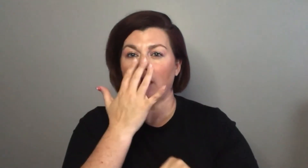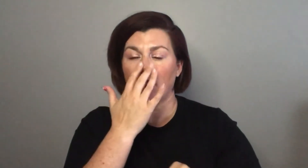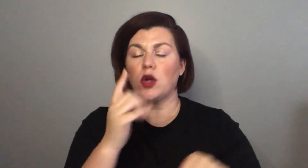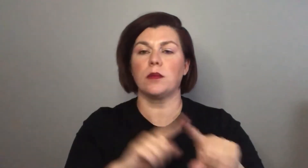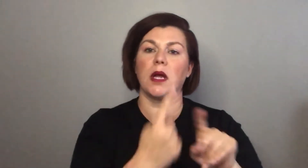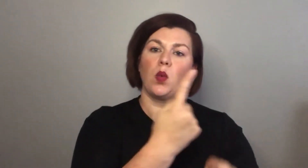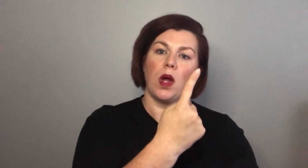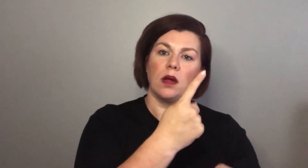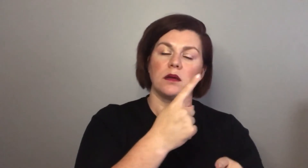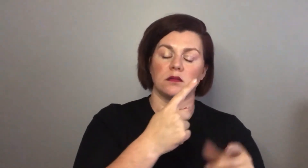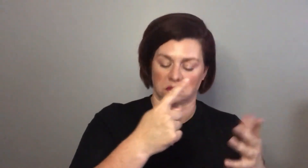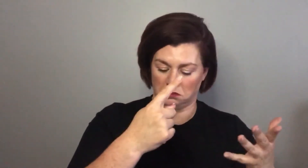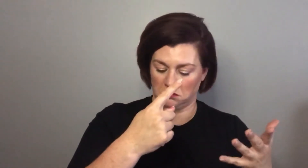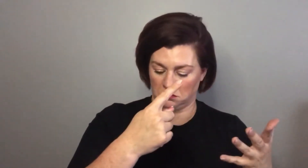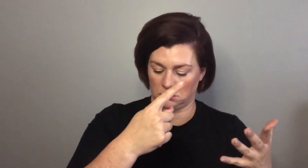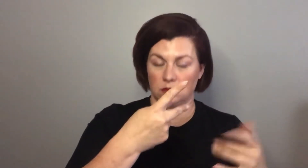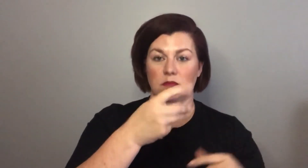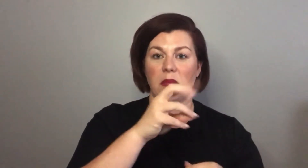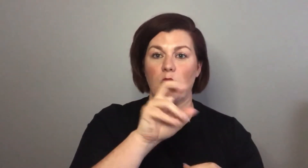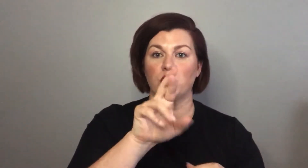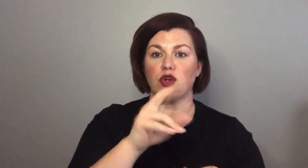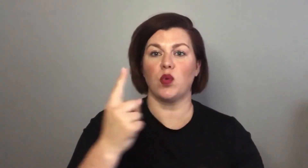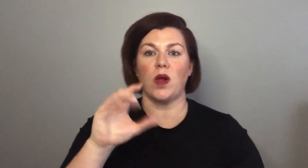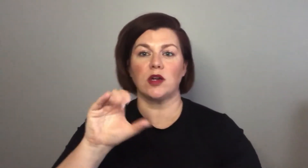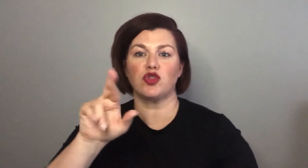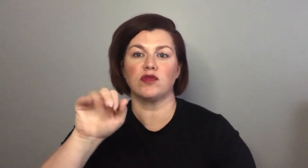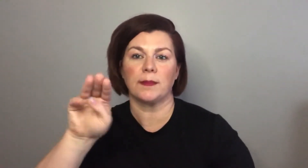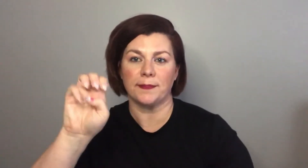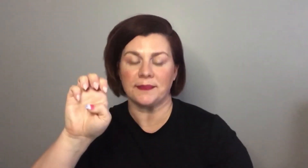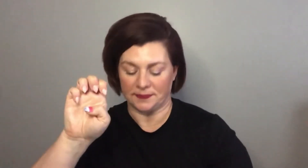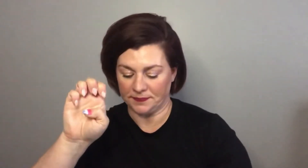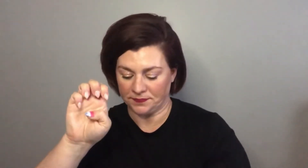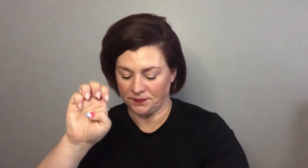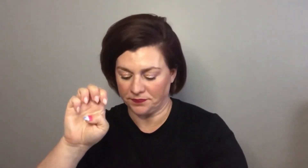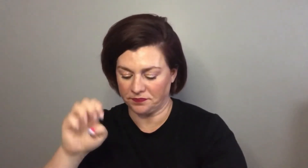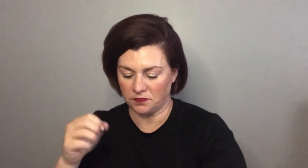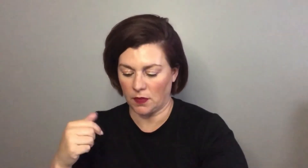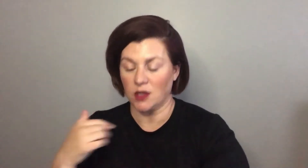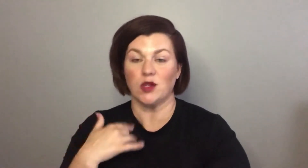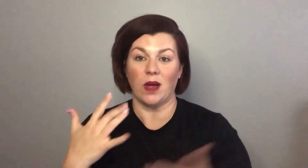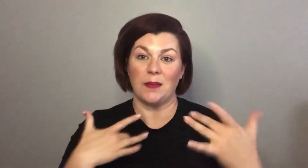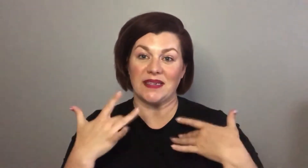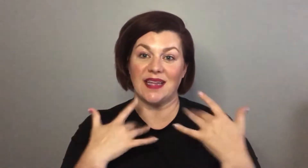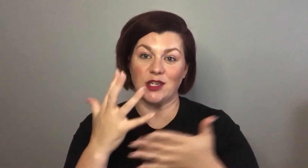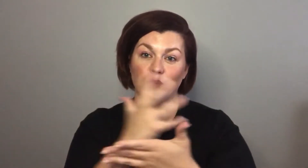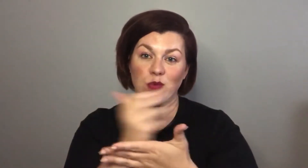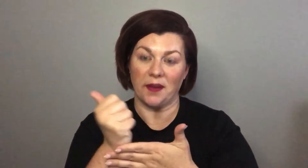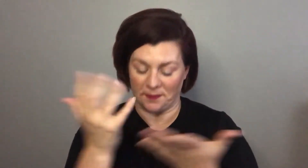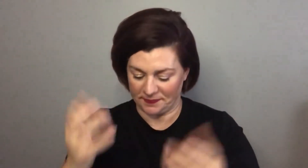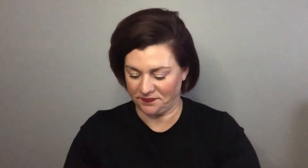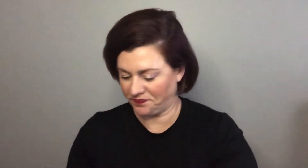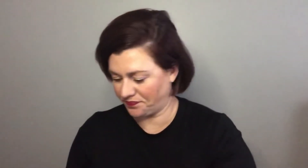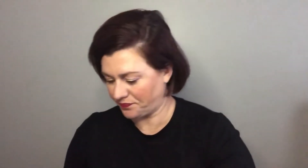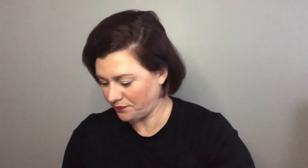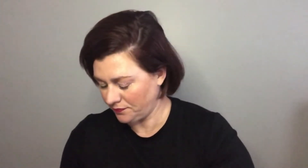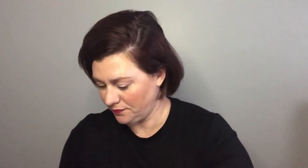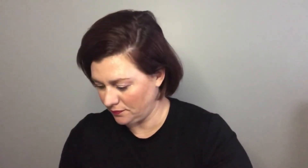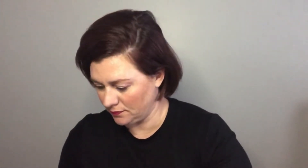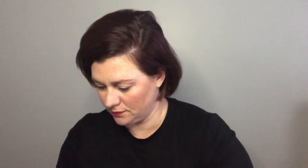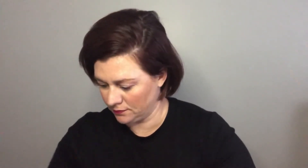it's a very similar tone to the ColourPop one is just a powder and one's the cream but I'm really excited to see if I can use